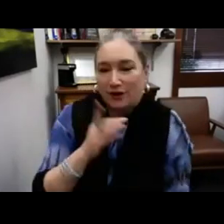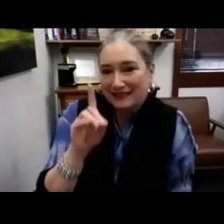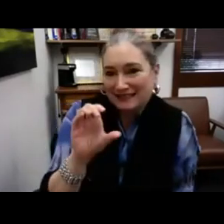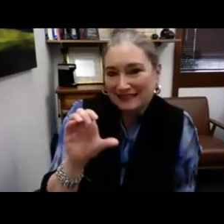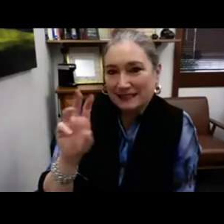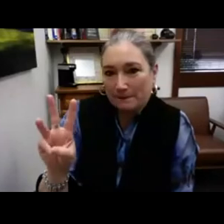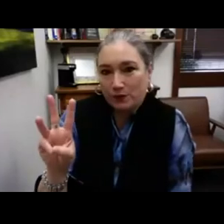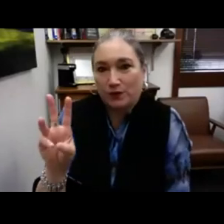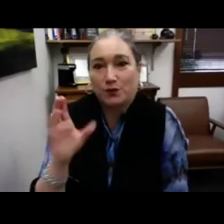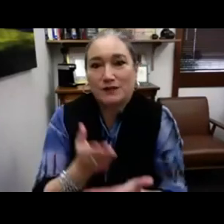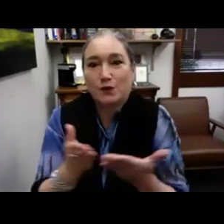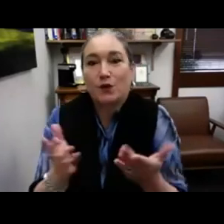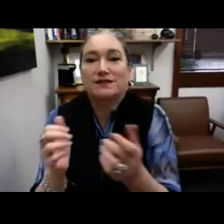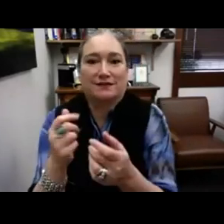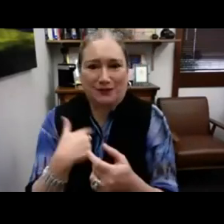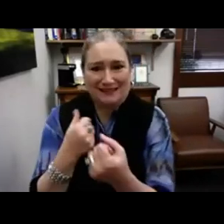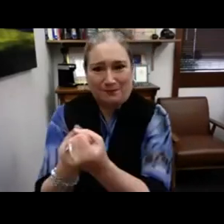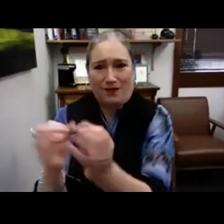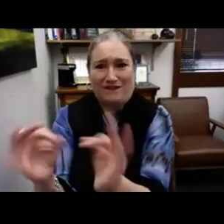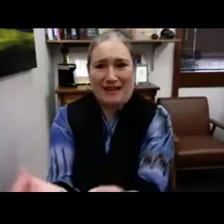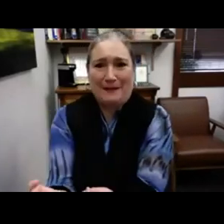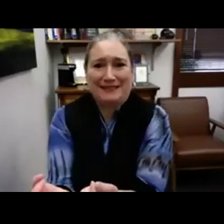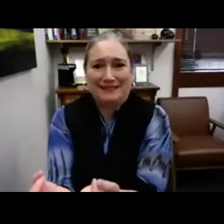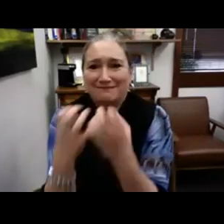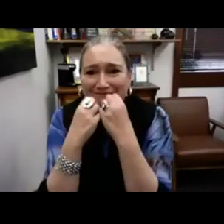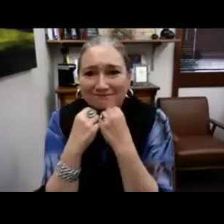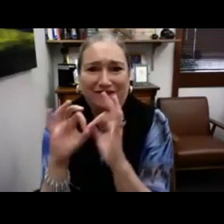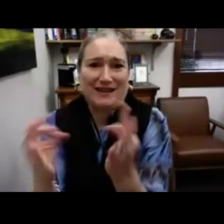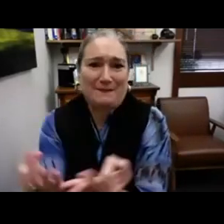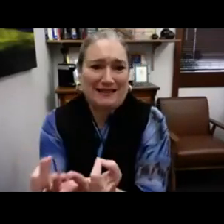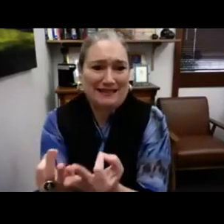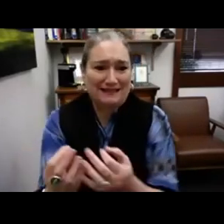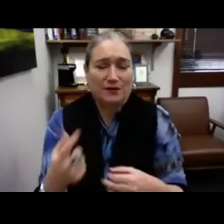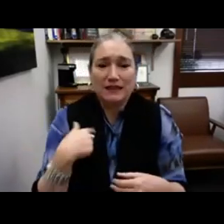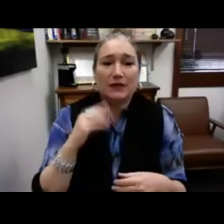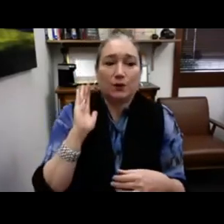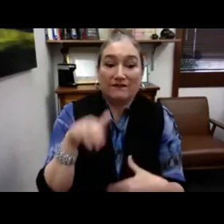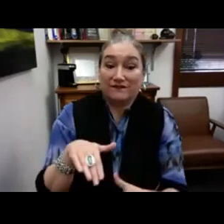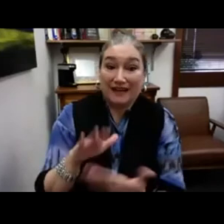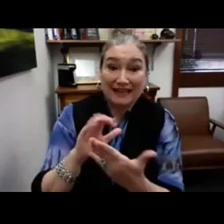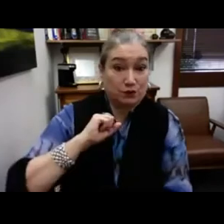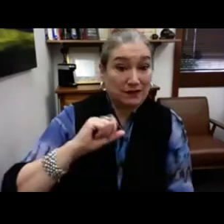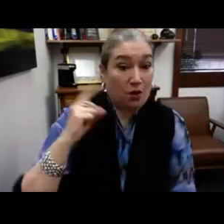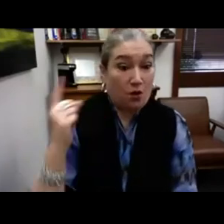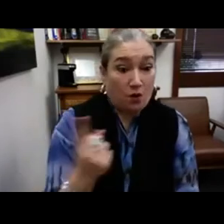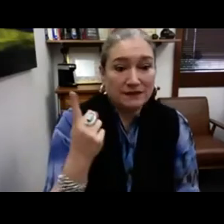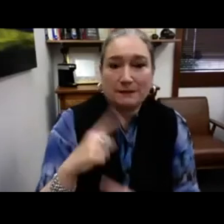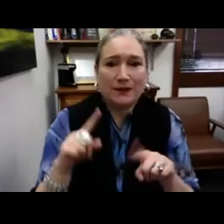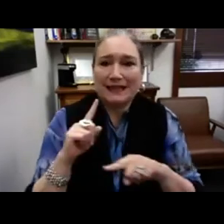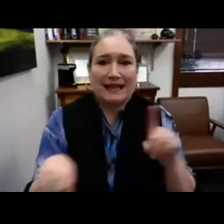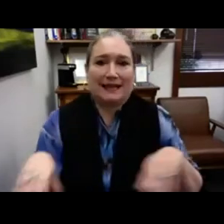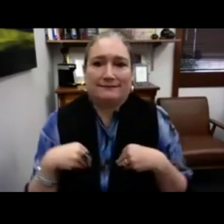the heart you see here, we are the support supporting the child with DCCW. We care about them like they're our family.